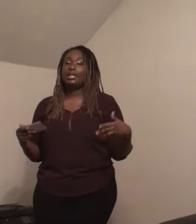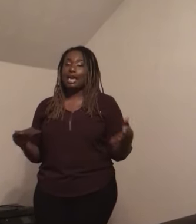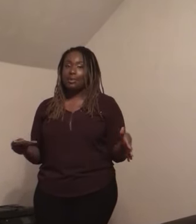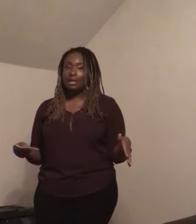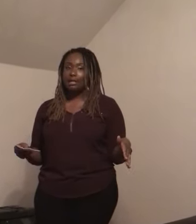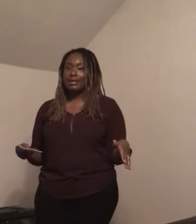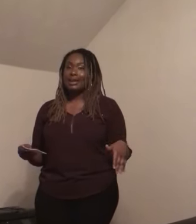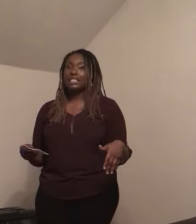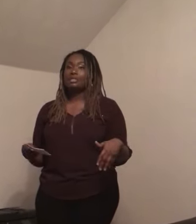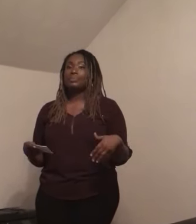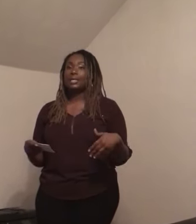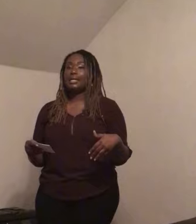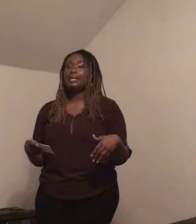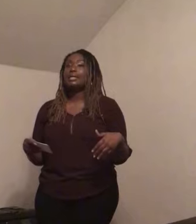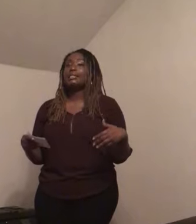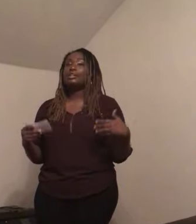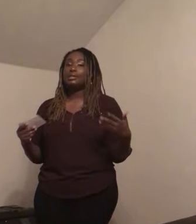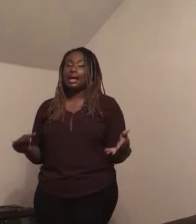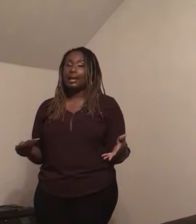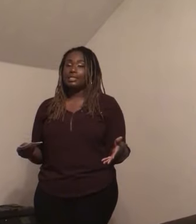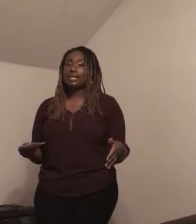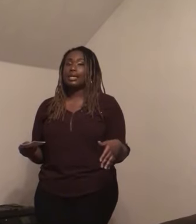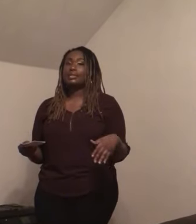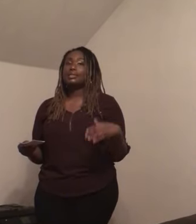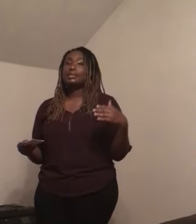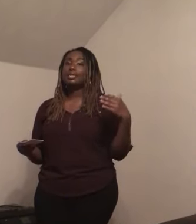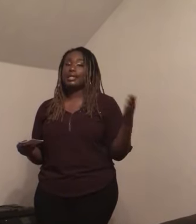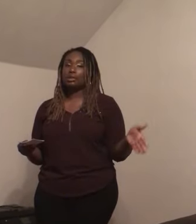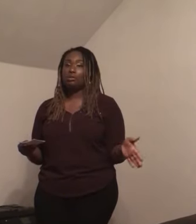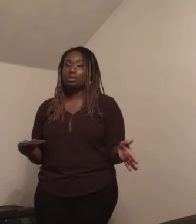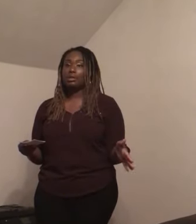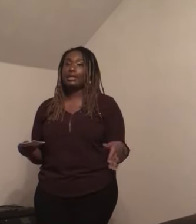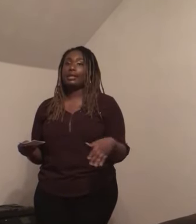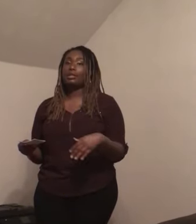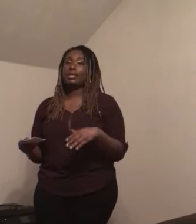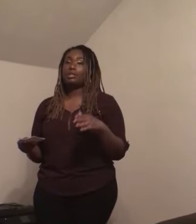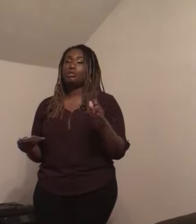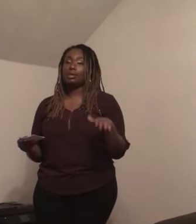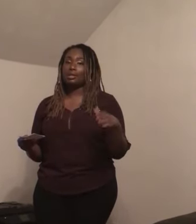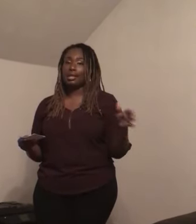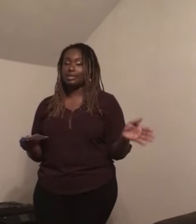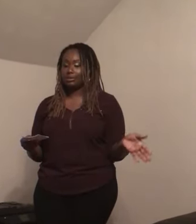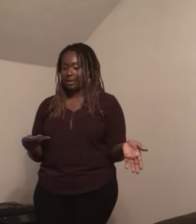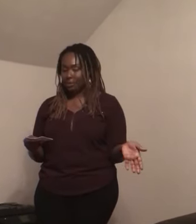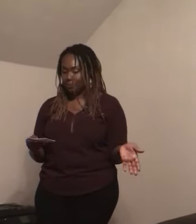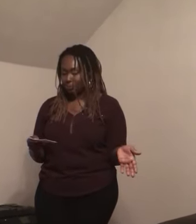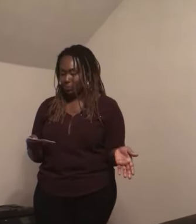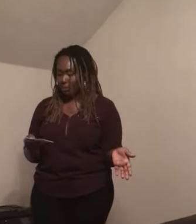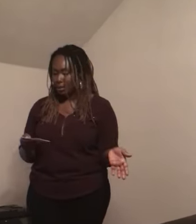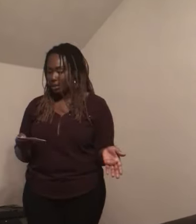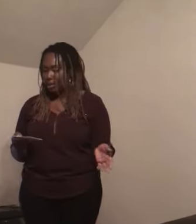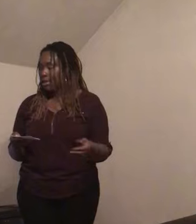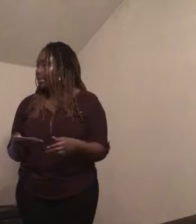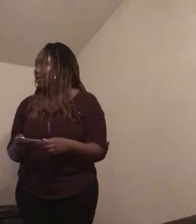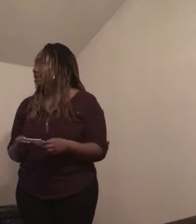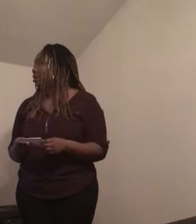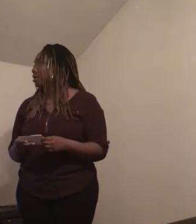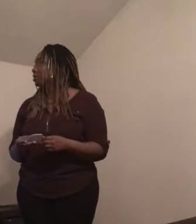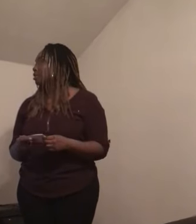vocabulary and expand their knowledge as they get older and go to the next grade. It also